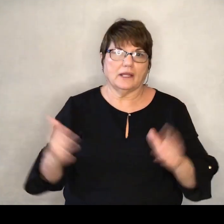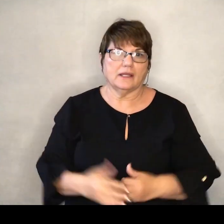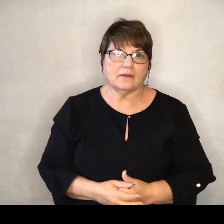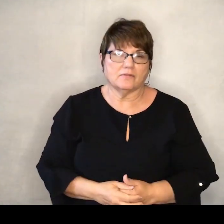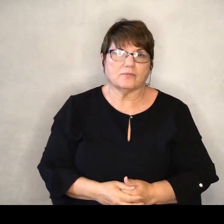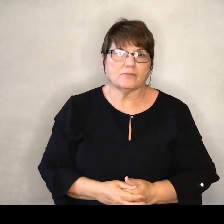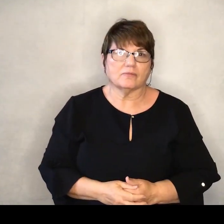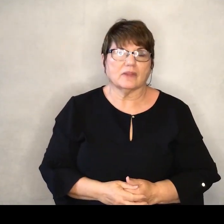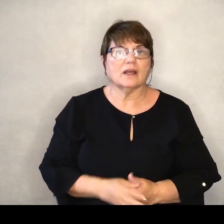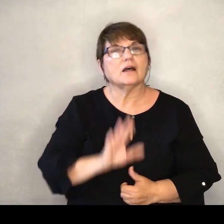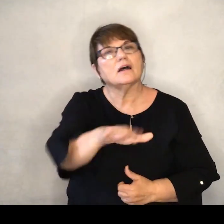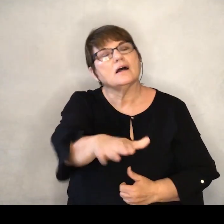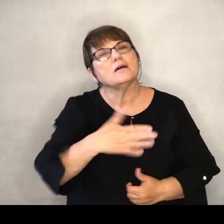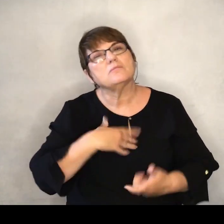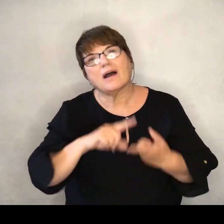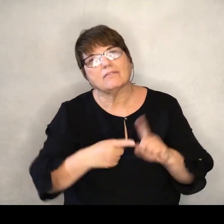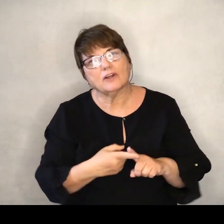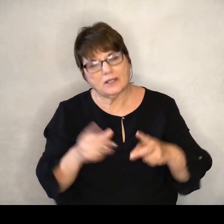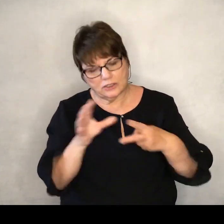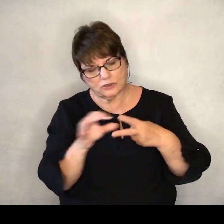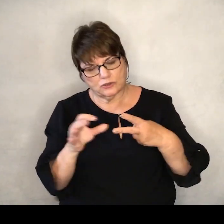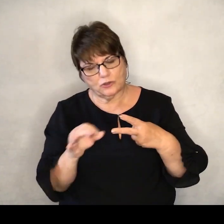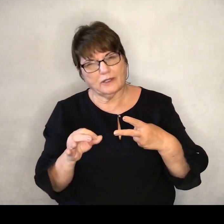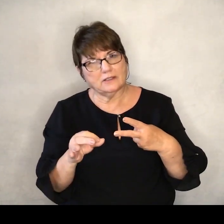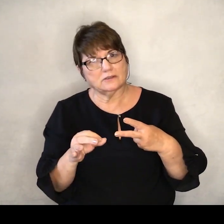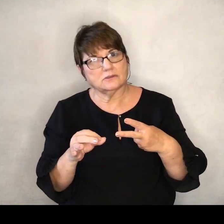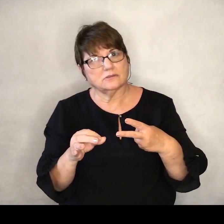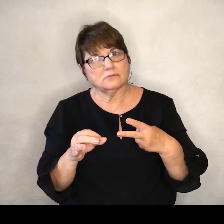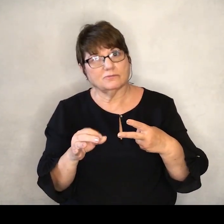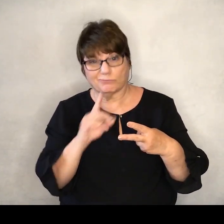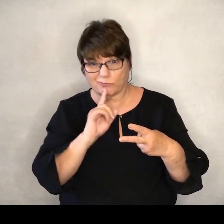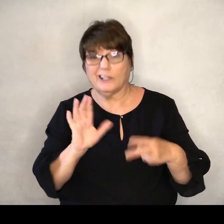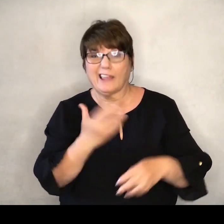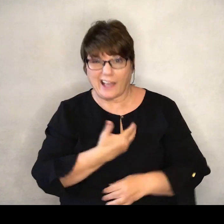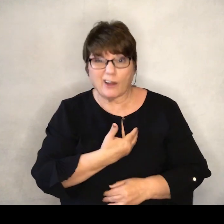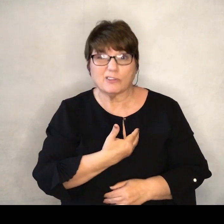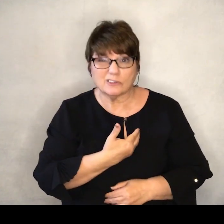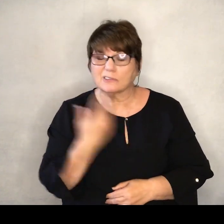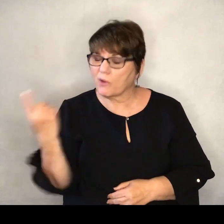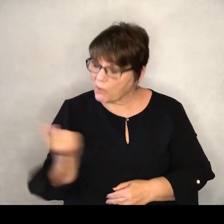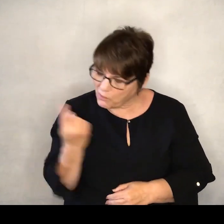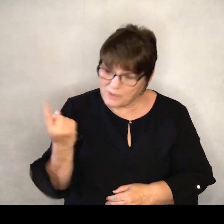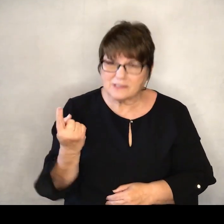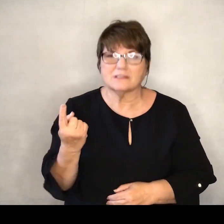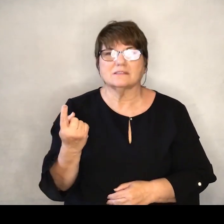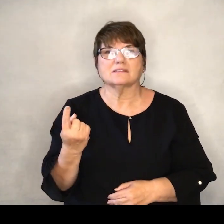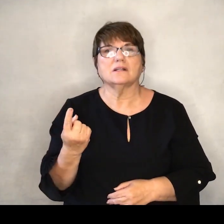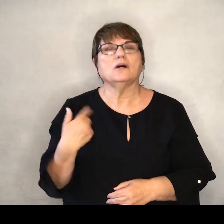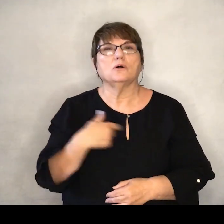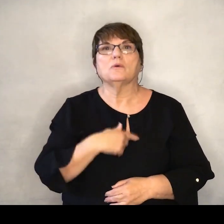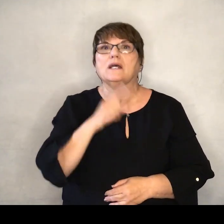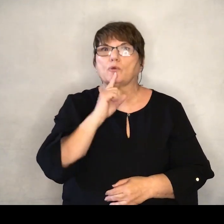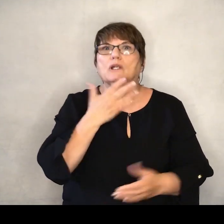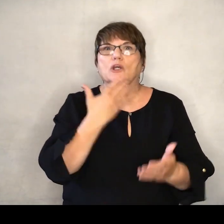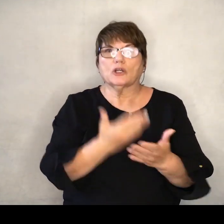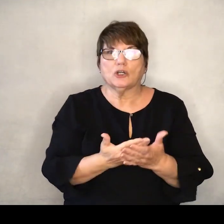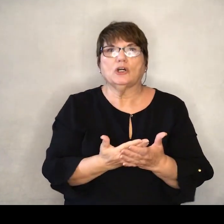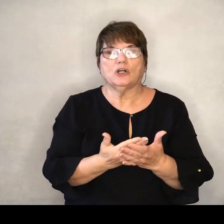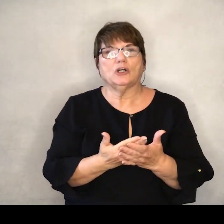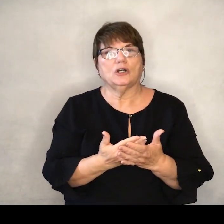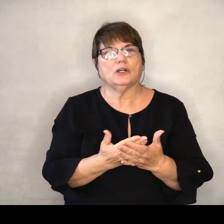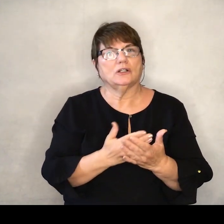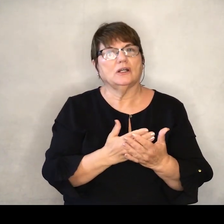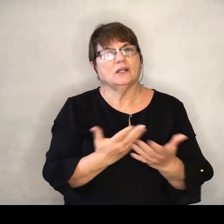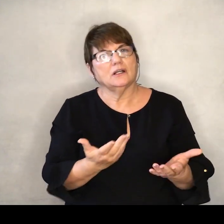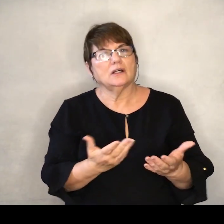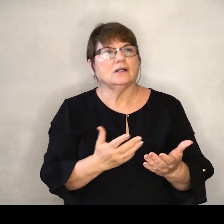My friends, the choice is always ours. We are really good at one-off relationships